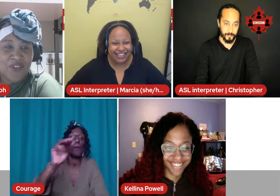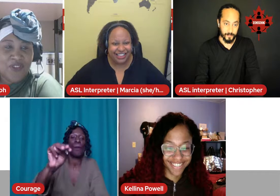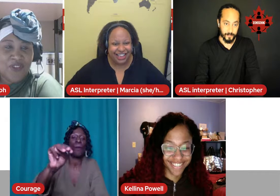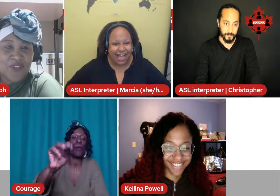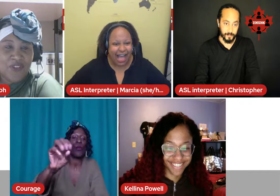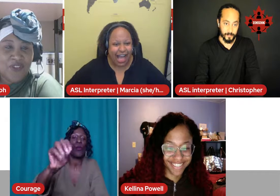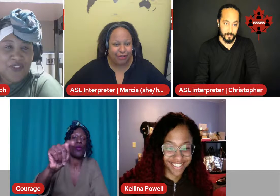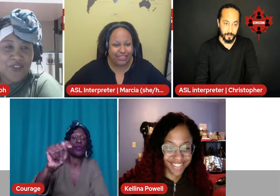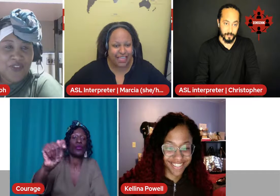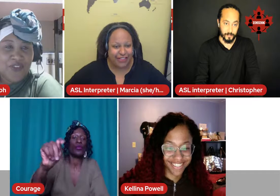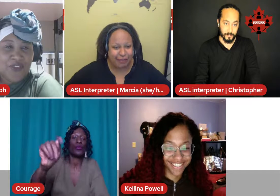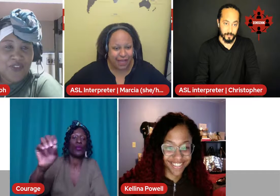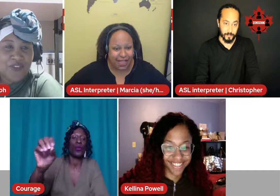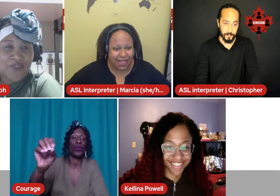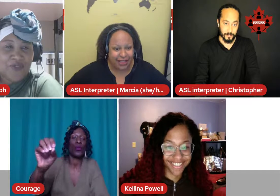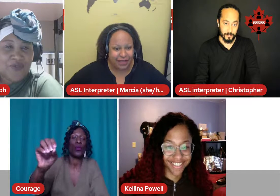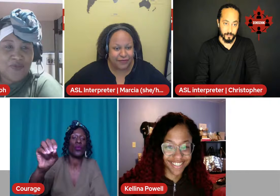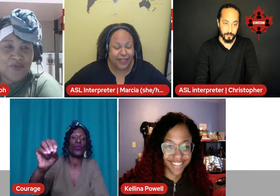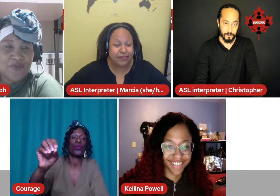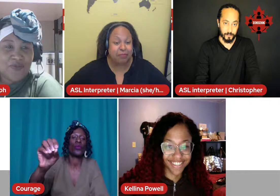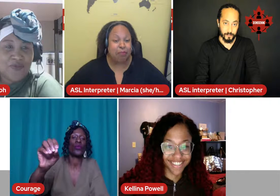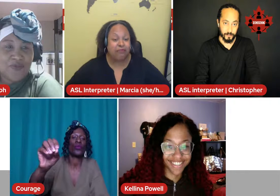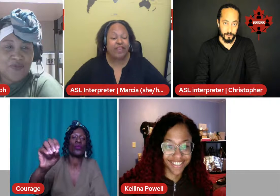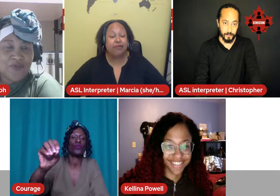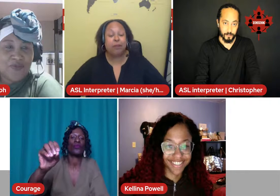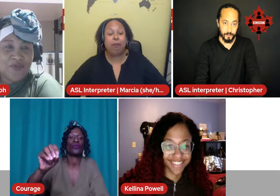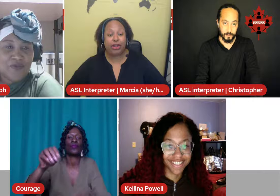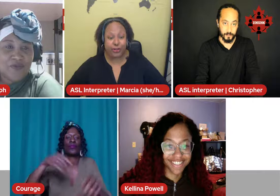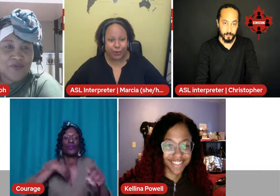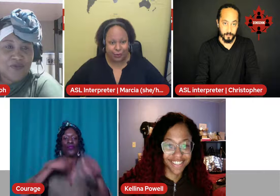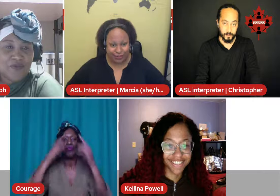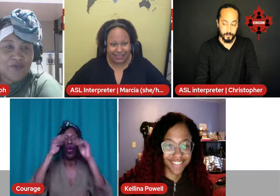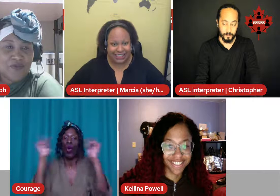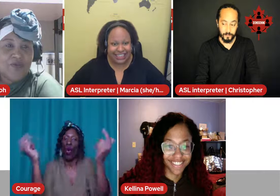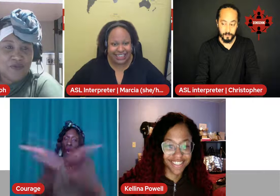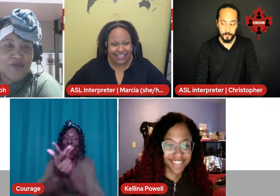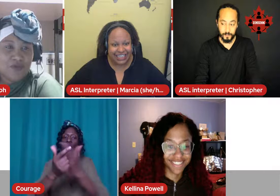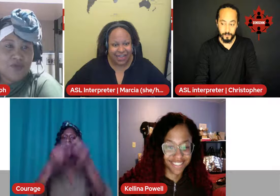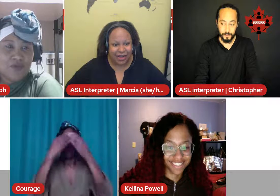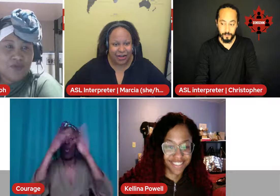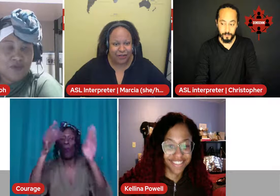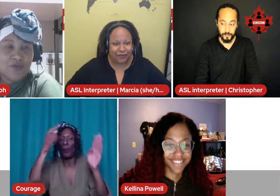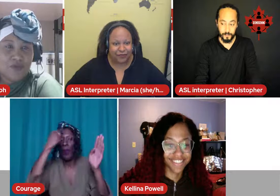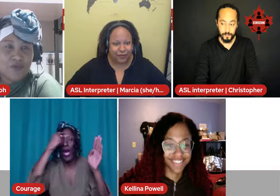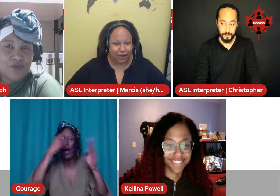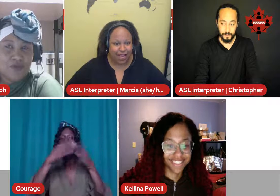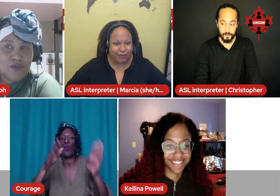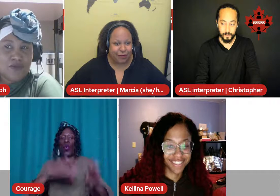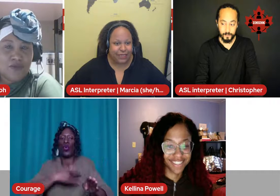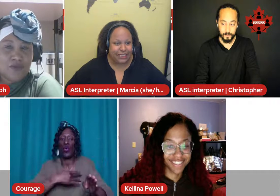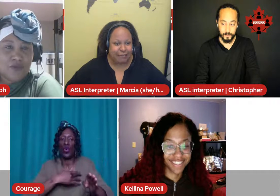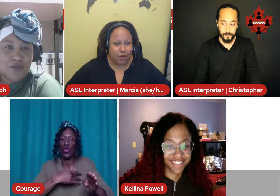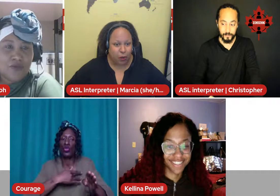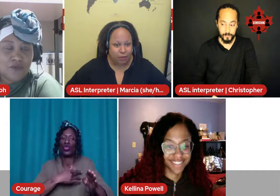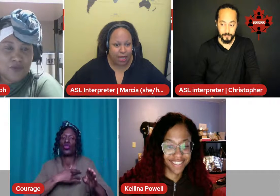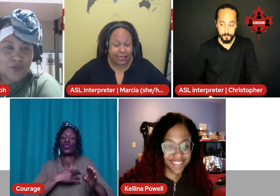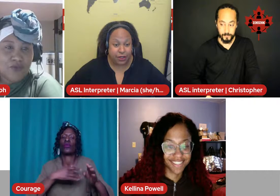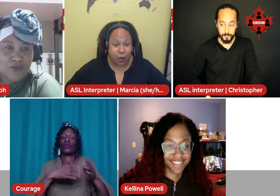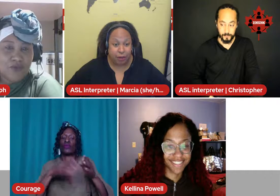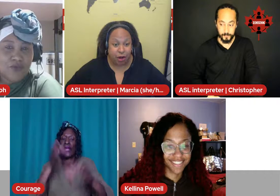I would say that my favourite motto for everyone to keep in an open mind and an open